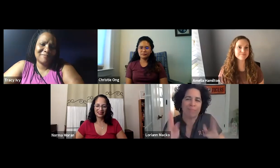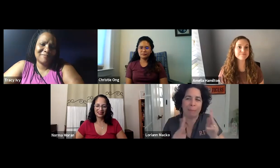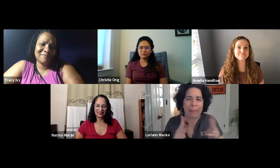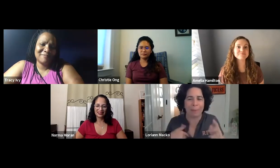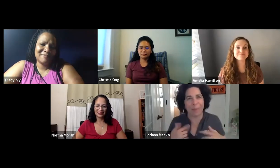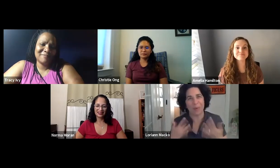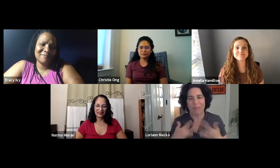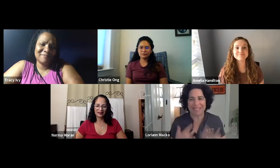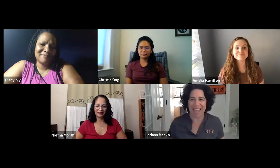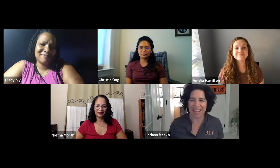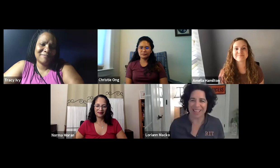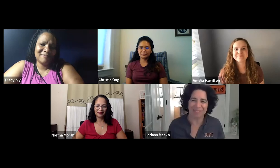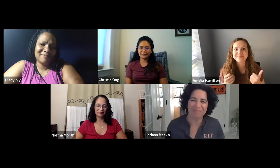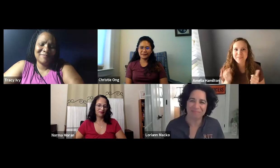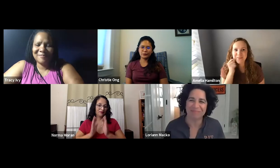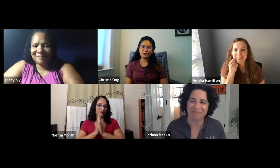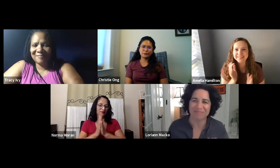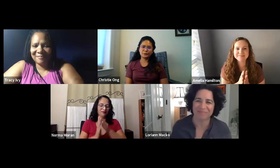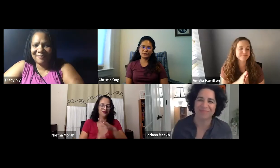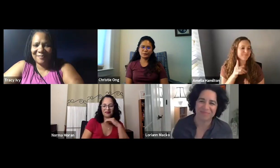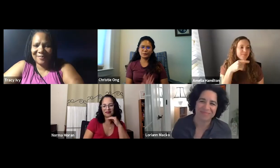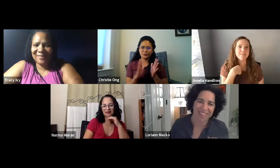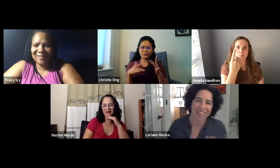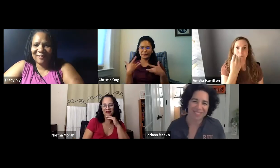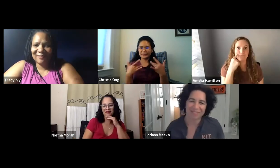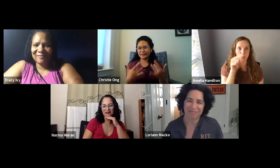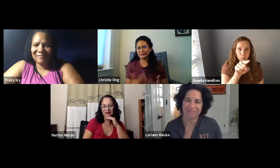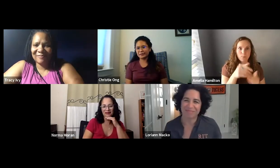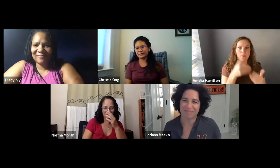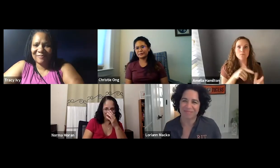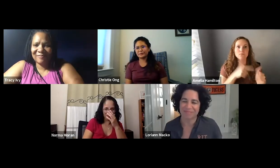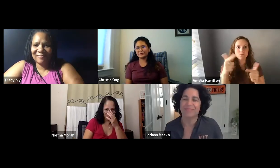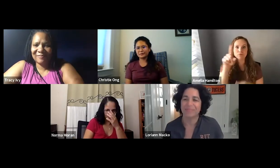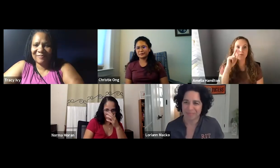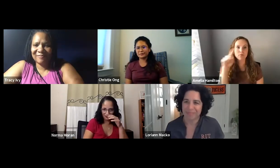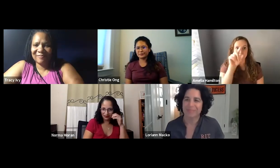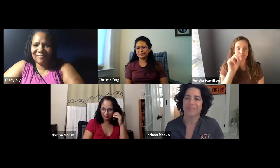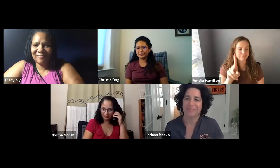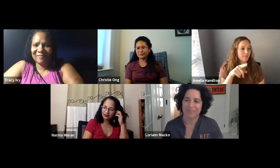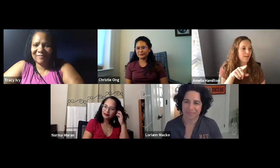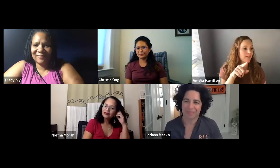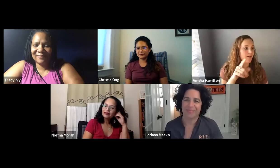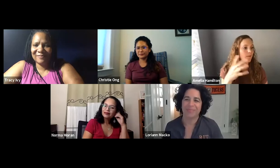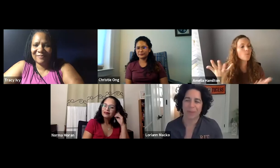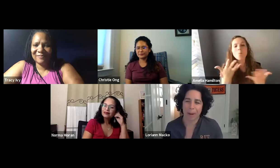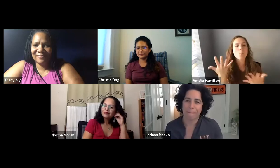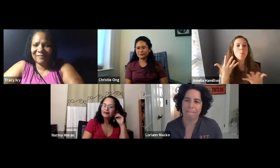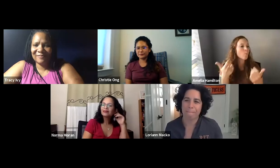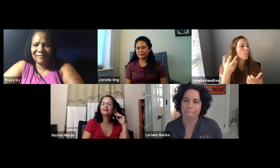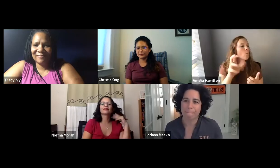late fall we'll be able to give you some more information. Oh, that sounds cool. I have one more for you, Lorianne, before you turn your